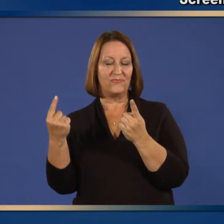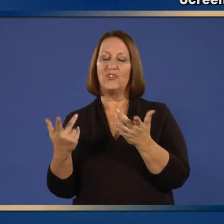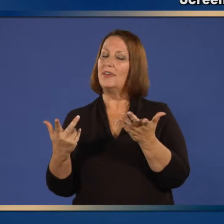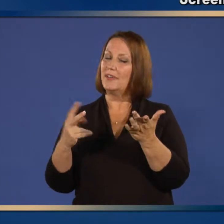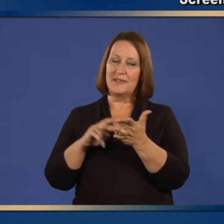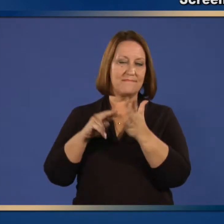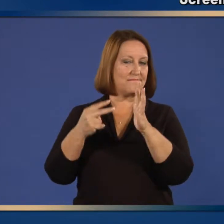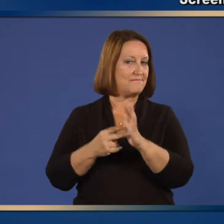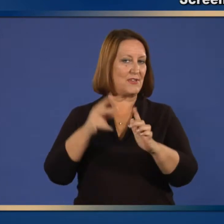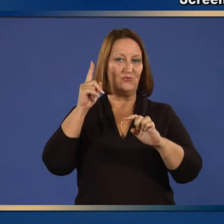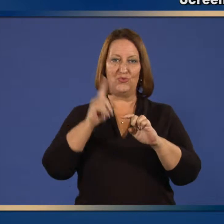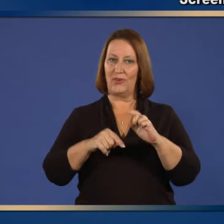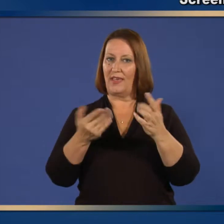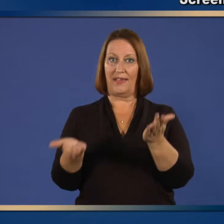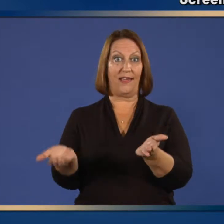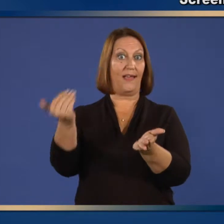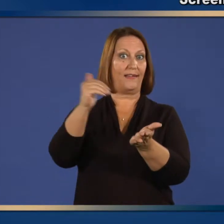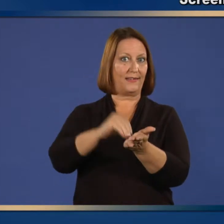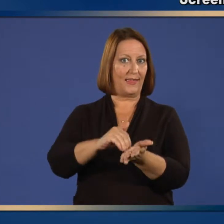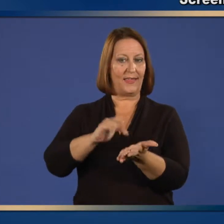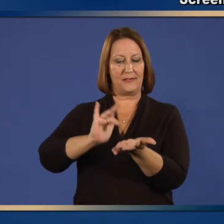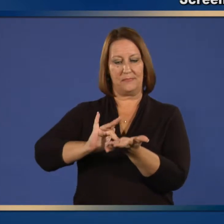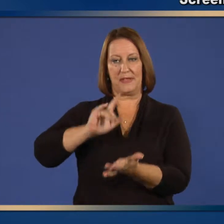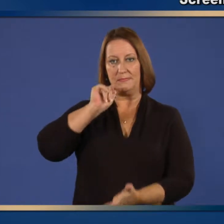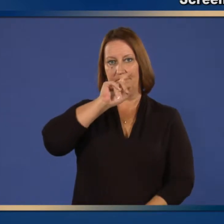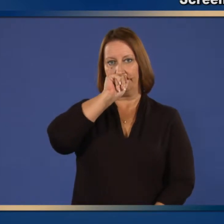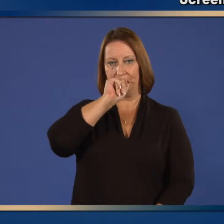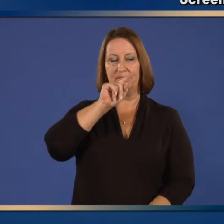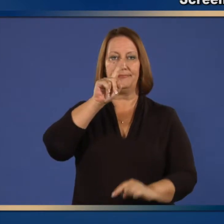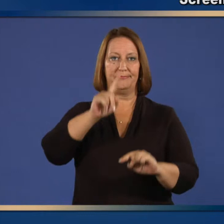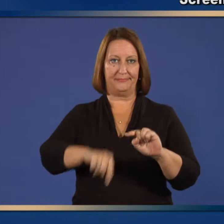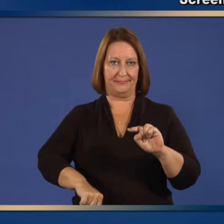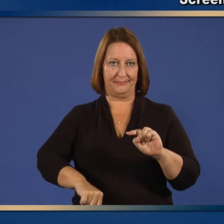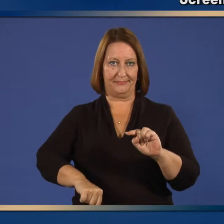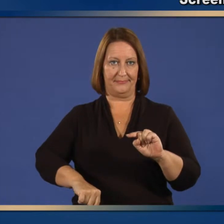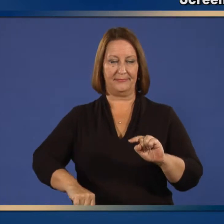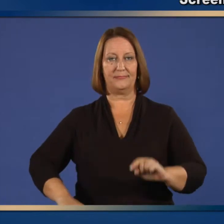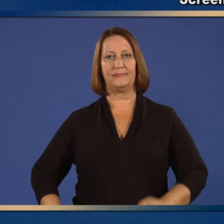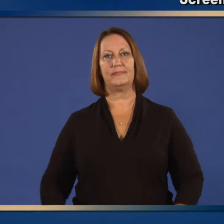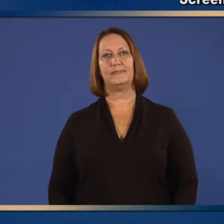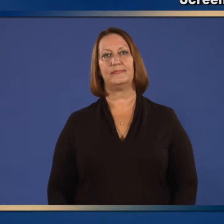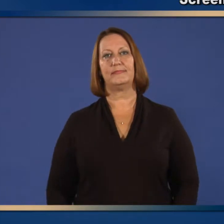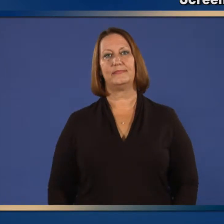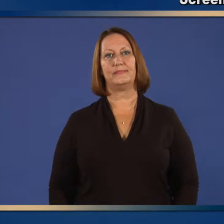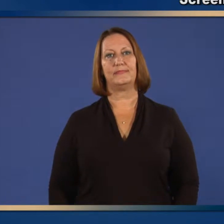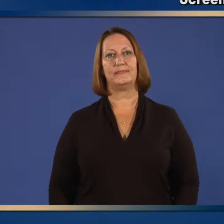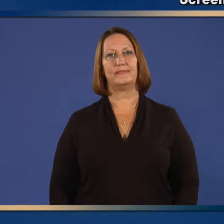a contraindication to further vaccination with LAIV. 9.